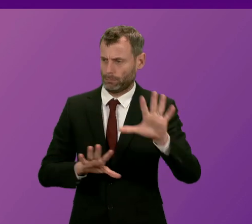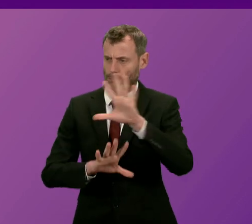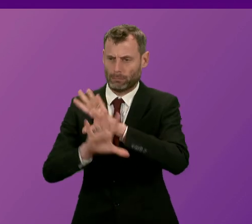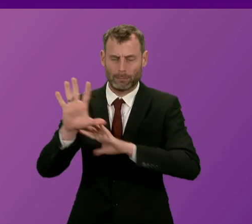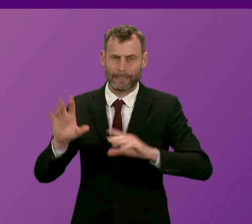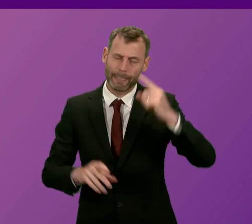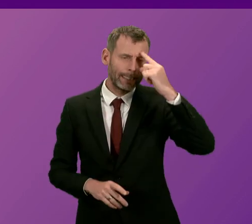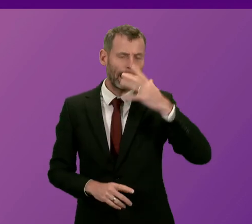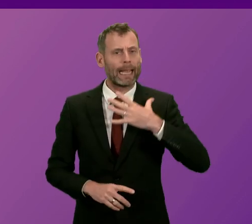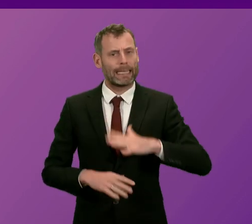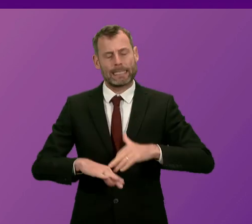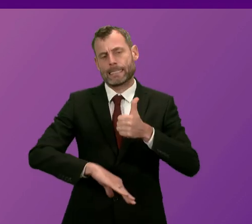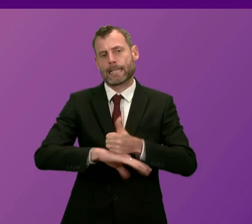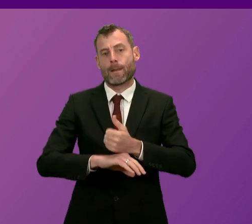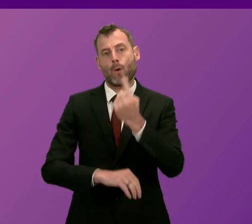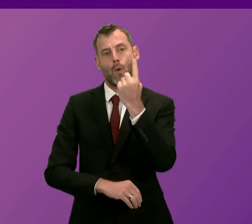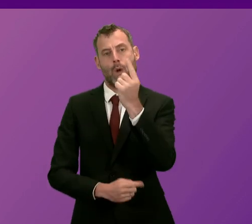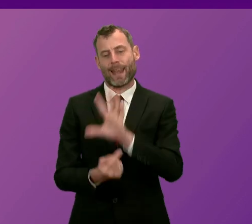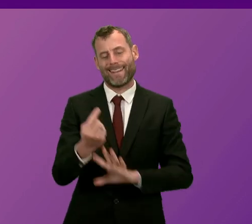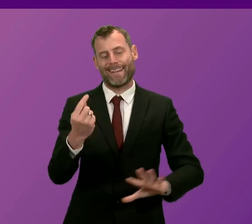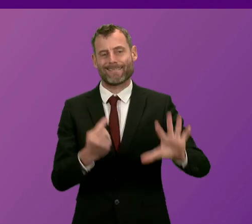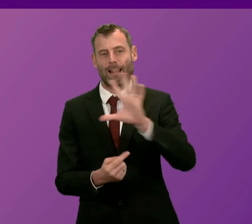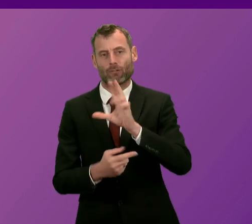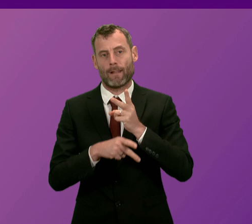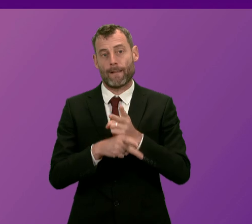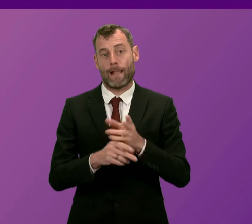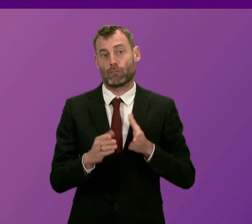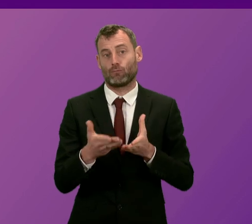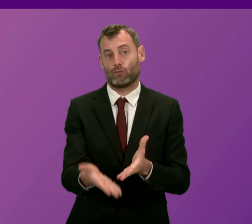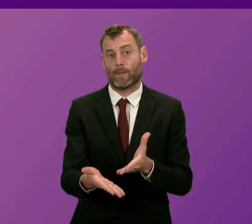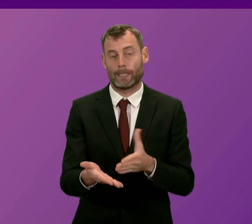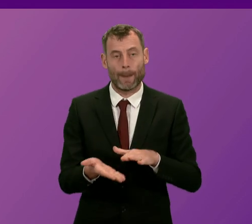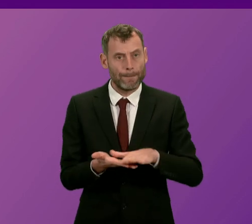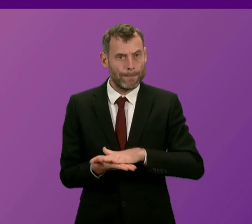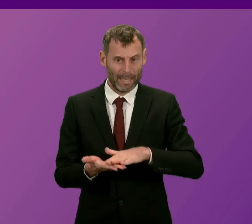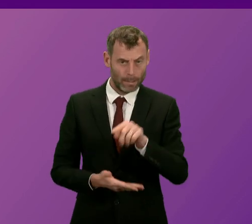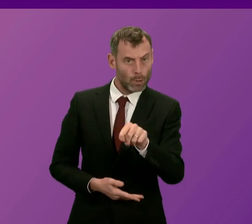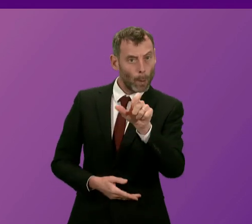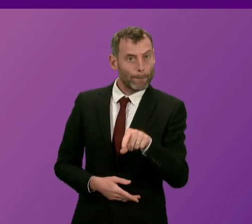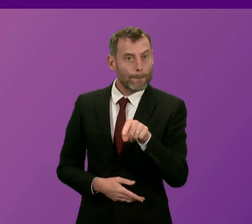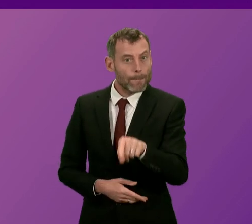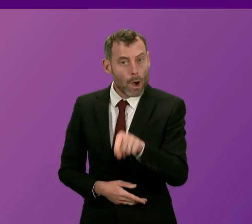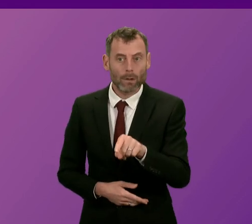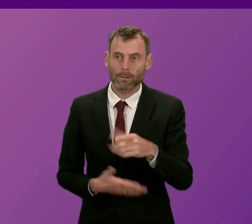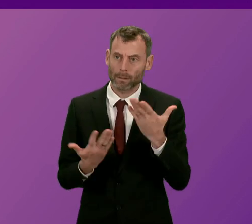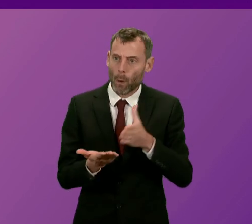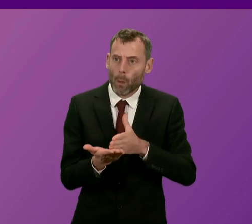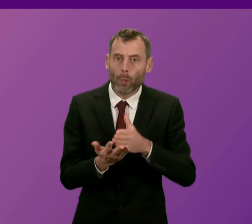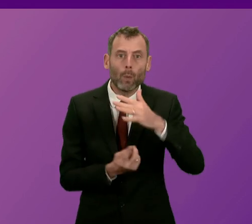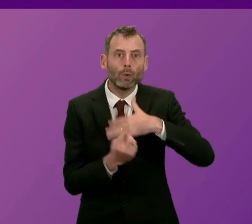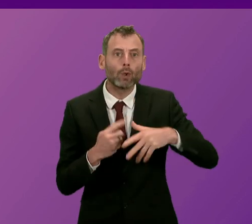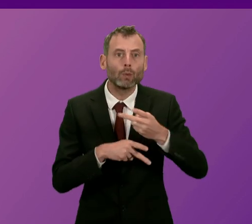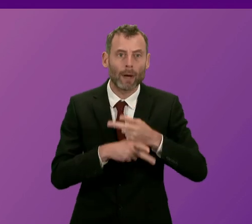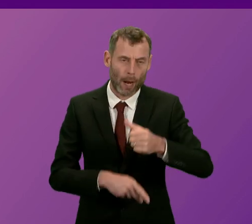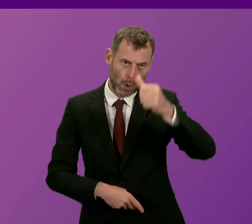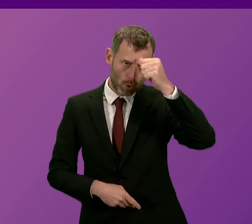for there to be a National Care Service to make sure that wherever individuals are in the social care sector in the country, they are